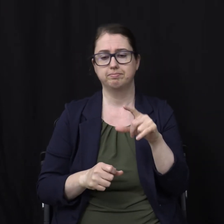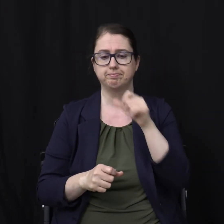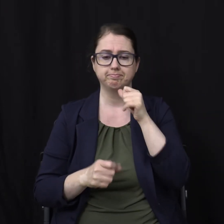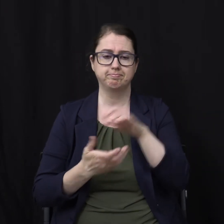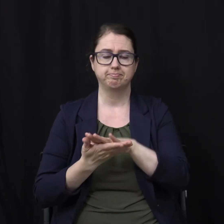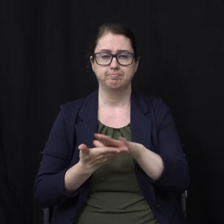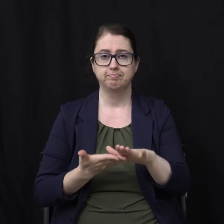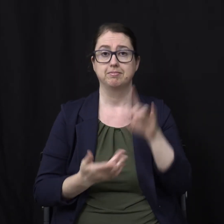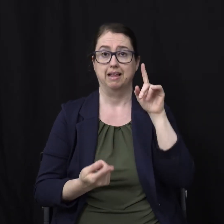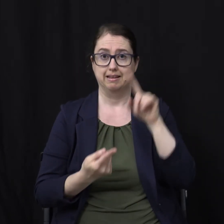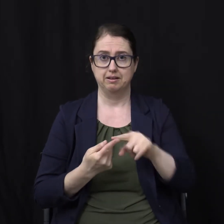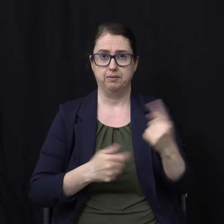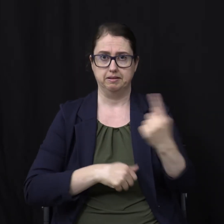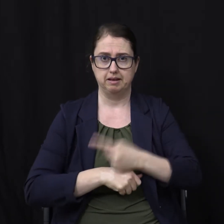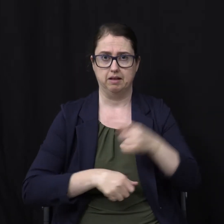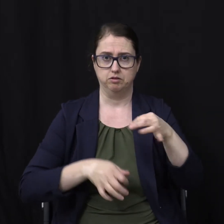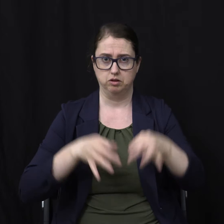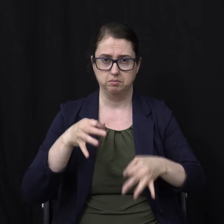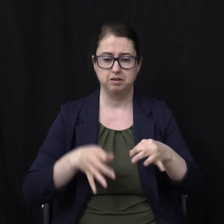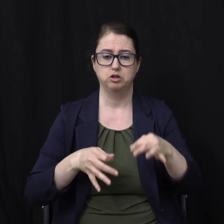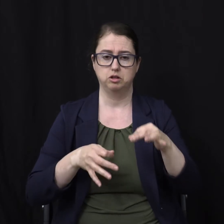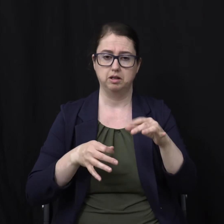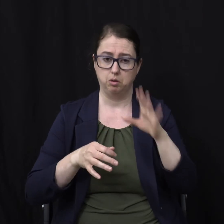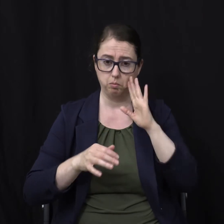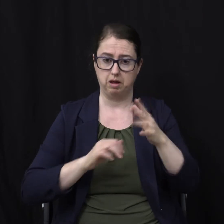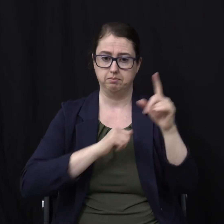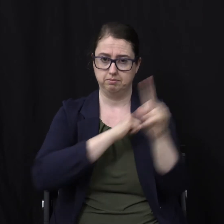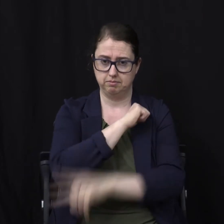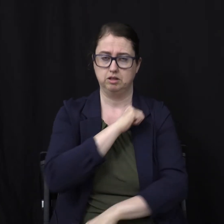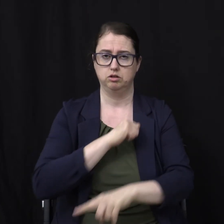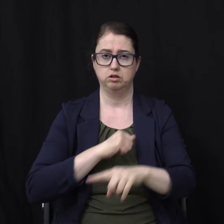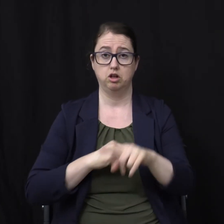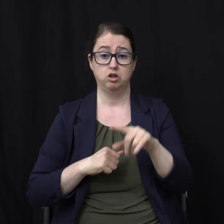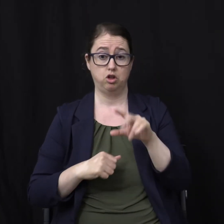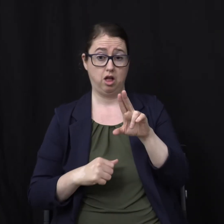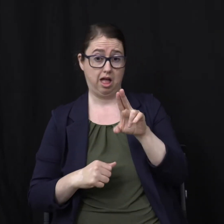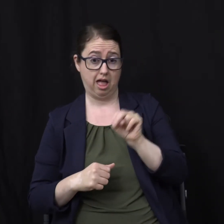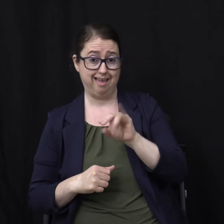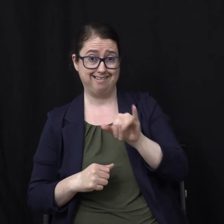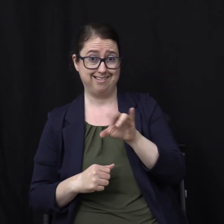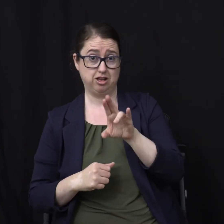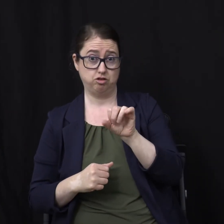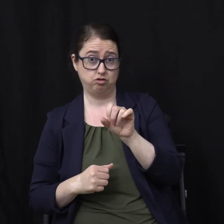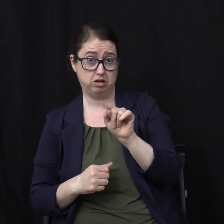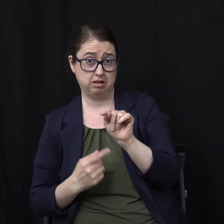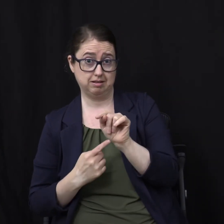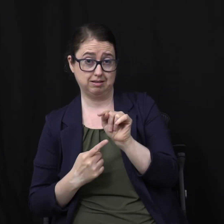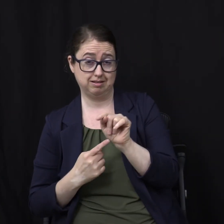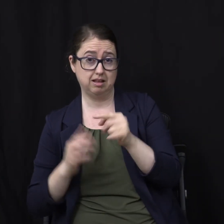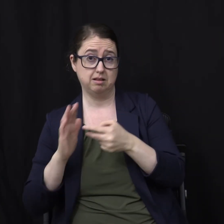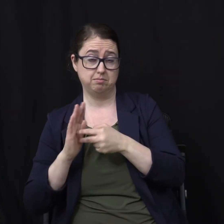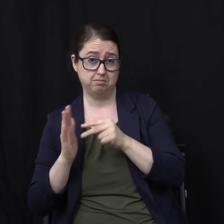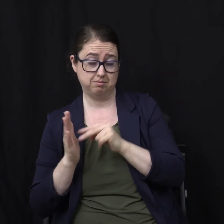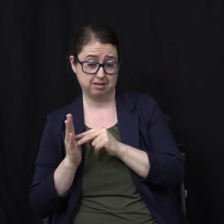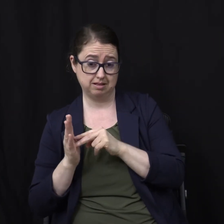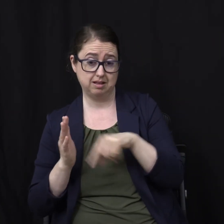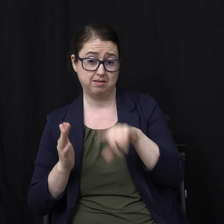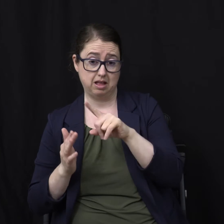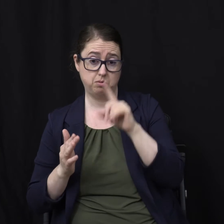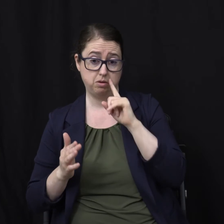the day of judgment To be punished So the unjust Are reserved Unto a future